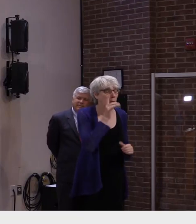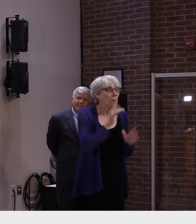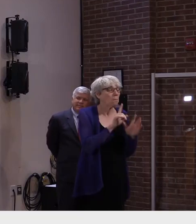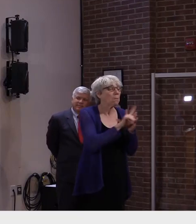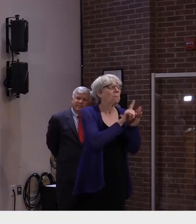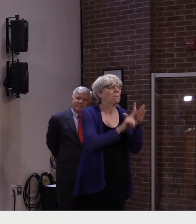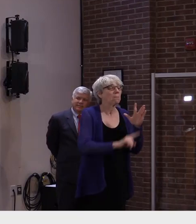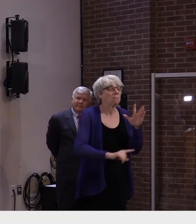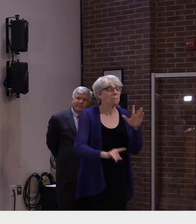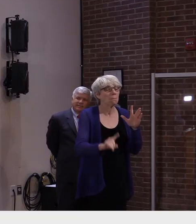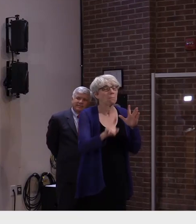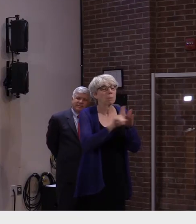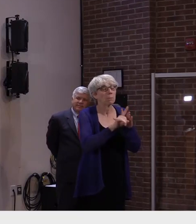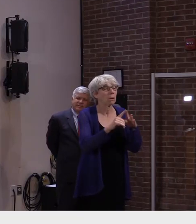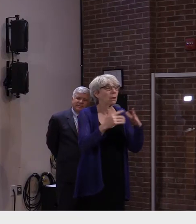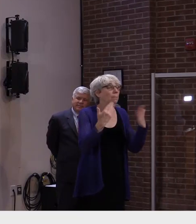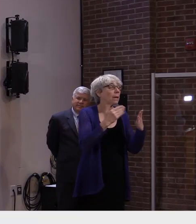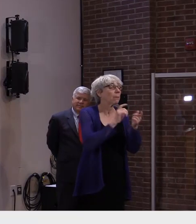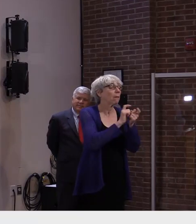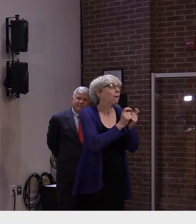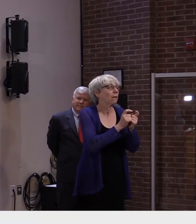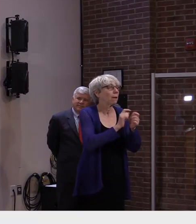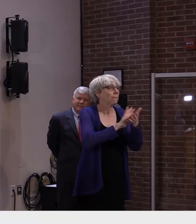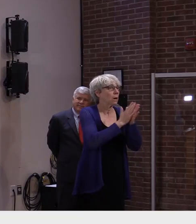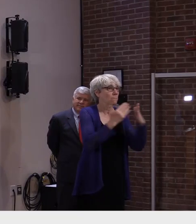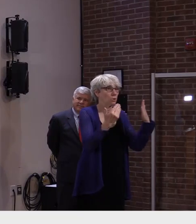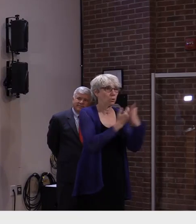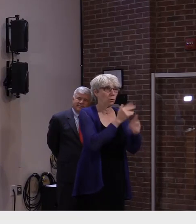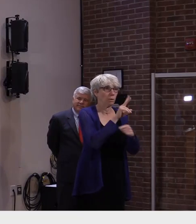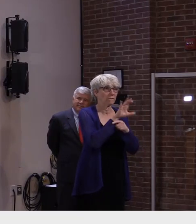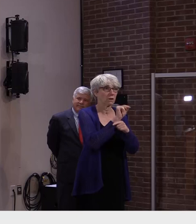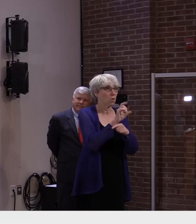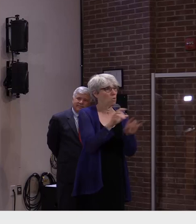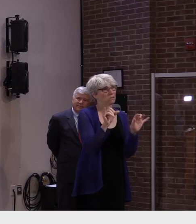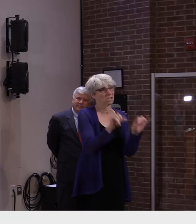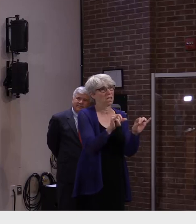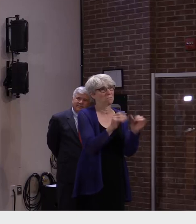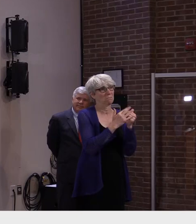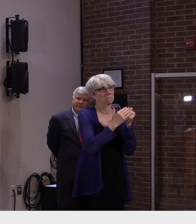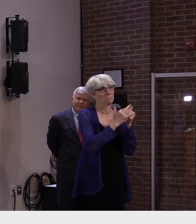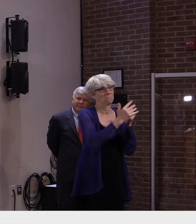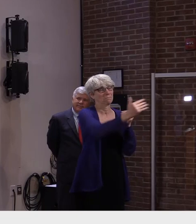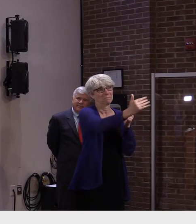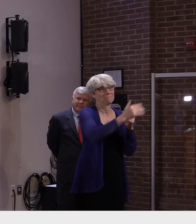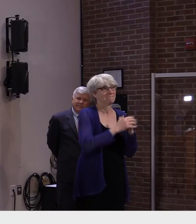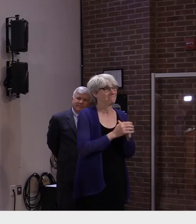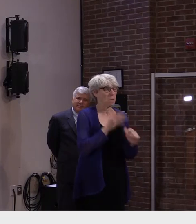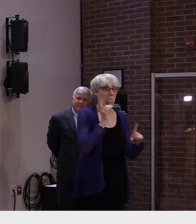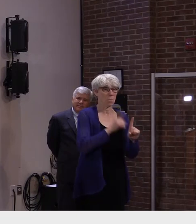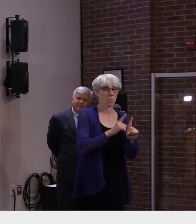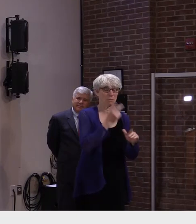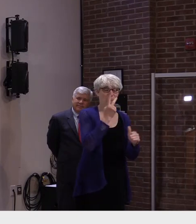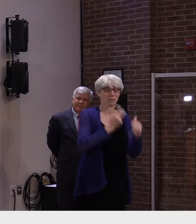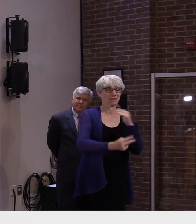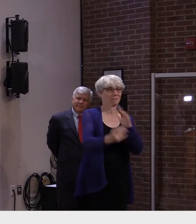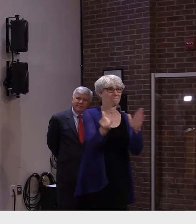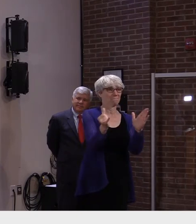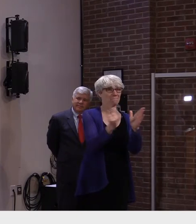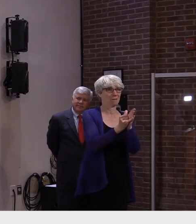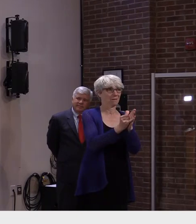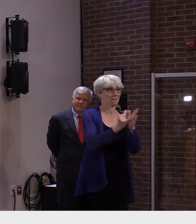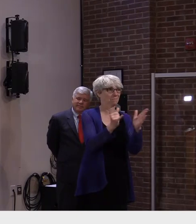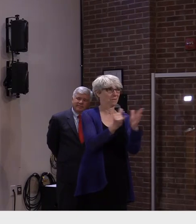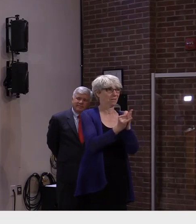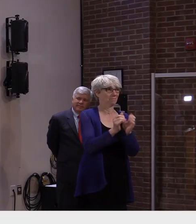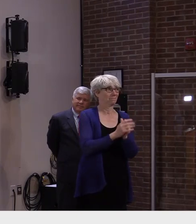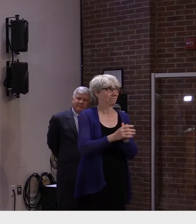maybe there won't be. The bottom line is we can't really predict that with certainty. We're all living through our own